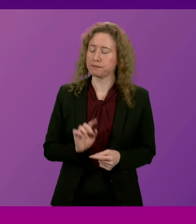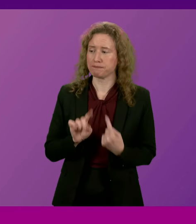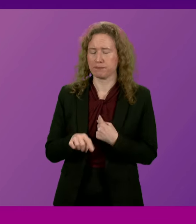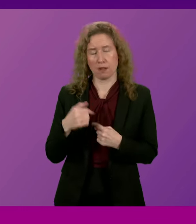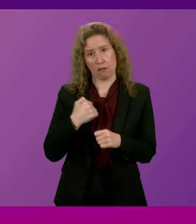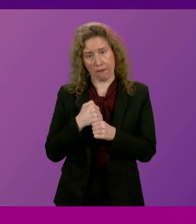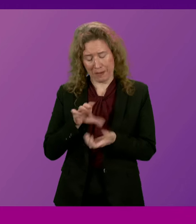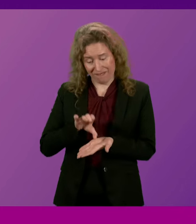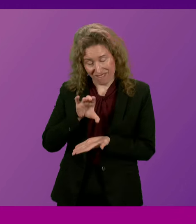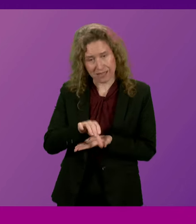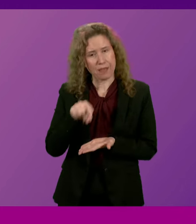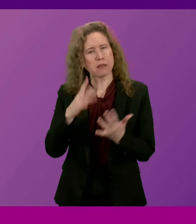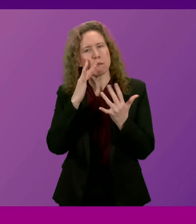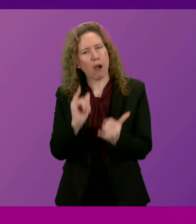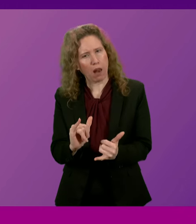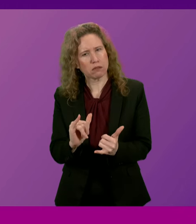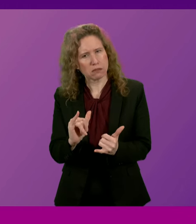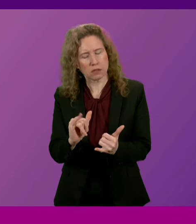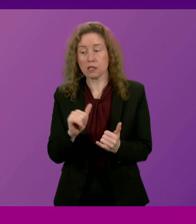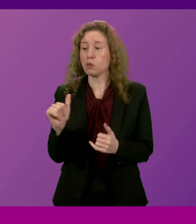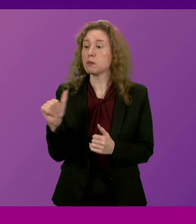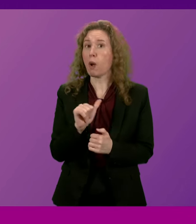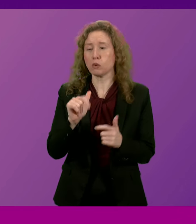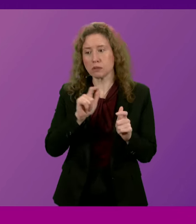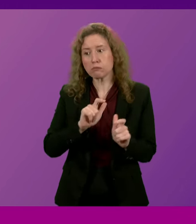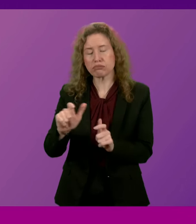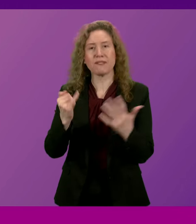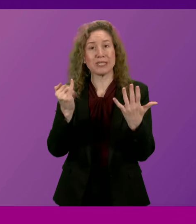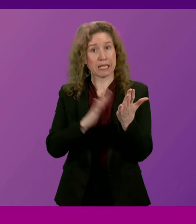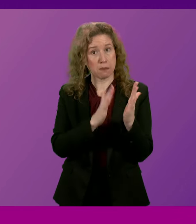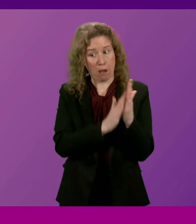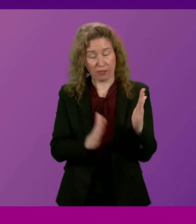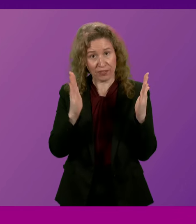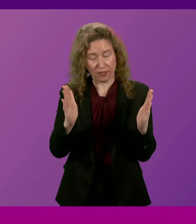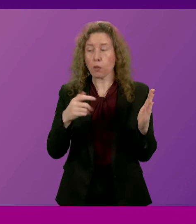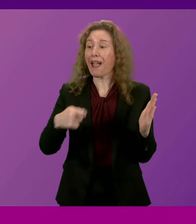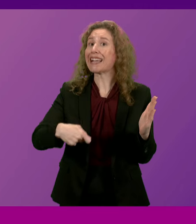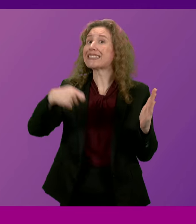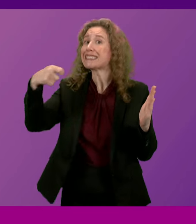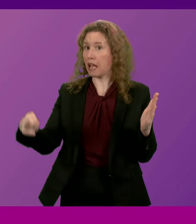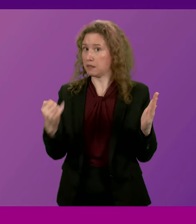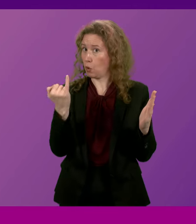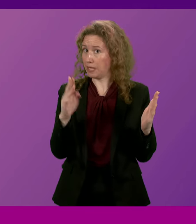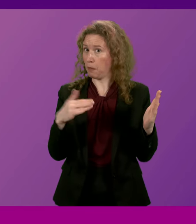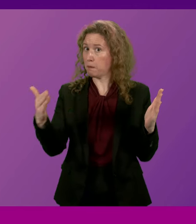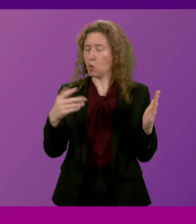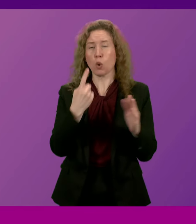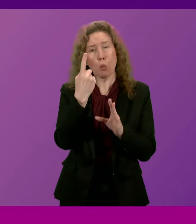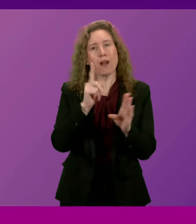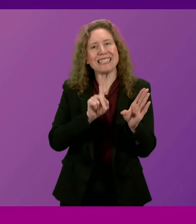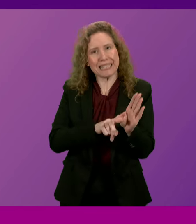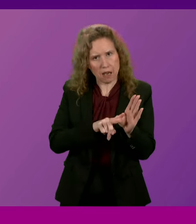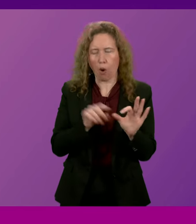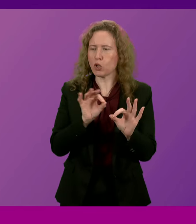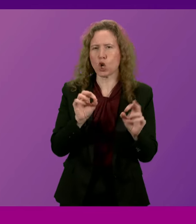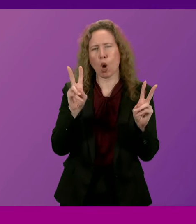in the pilot exercise. It was due to run for a six-month period. We extended it for a further six months, so there's been a year